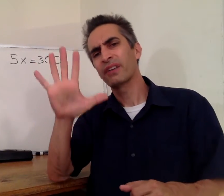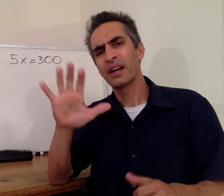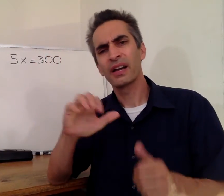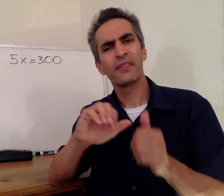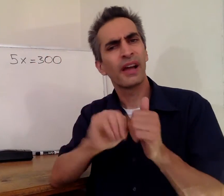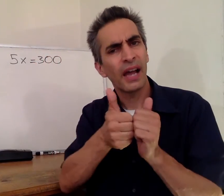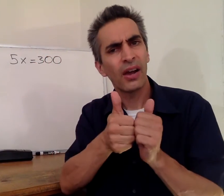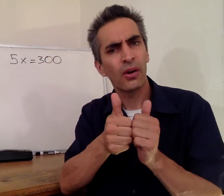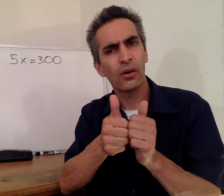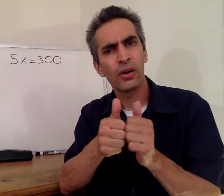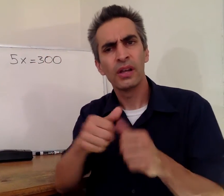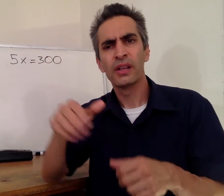So how do we get rid of the 5?